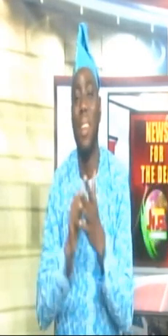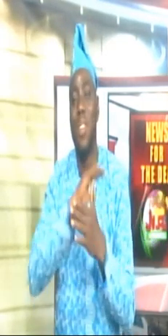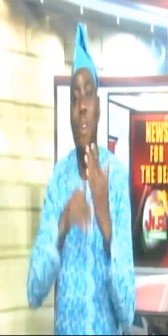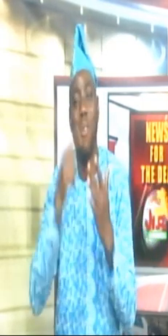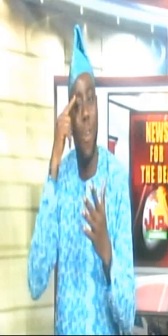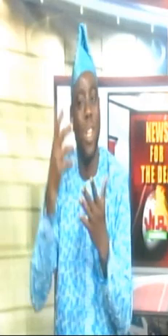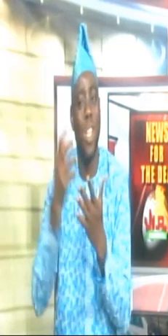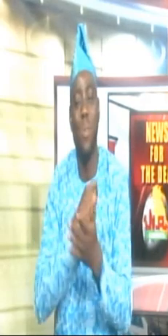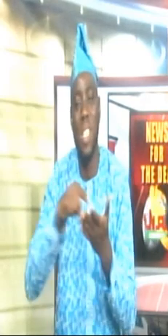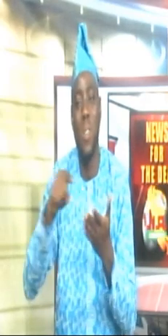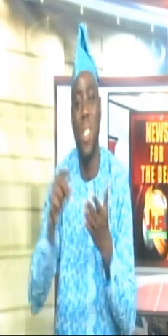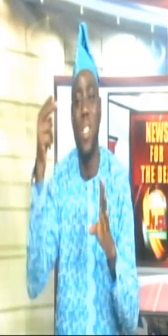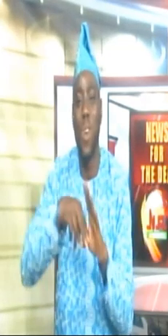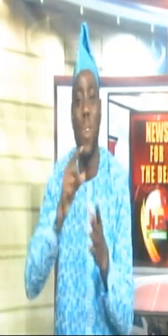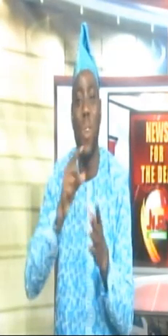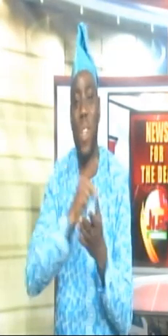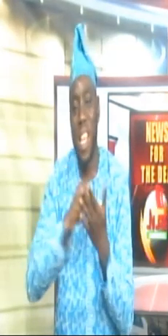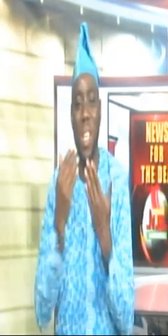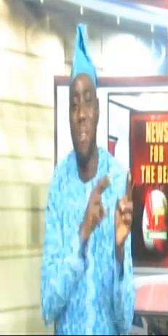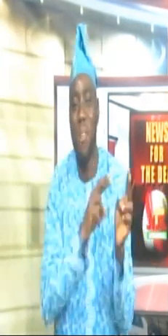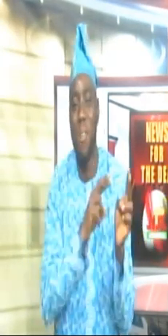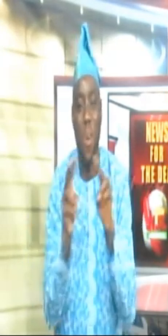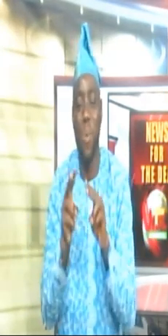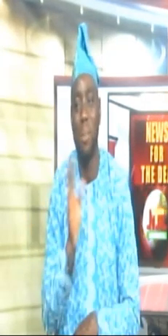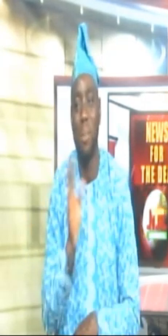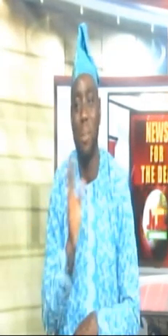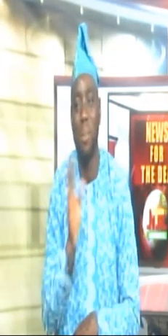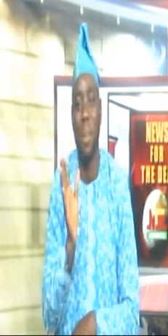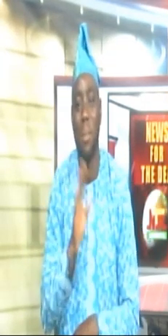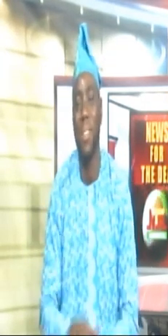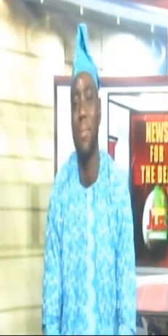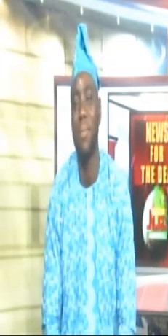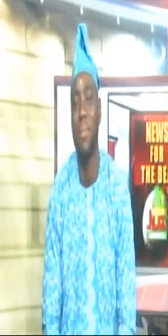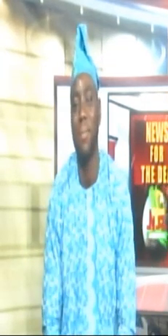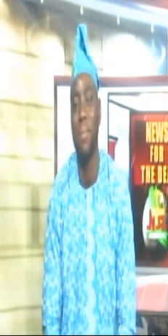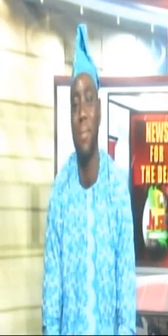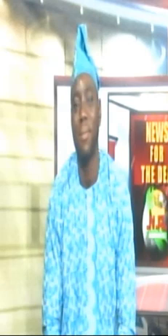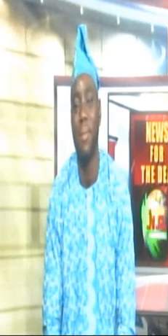package for this week. Join us next week for another edition of News for the Deaf. Good night.